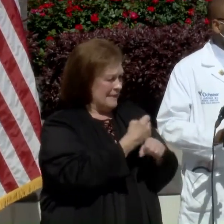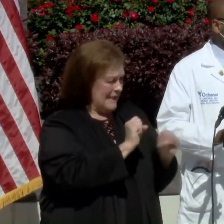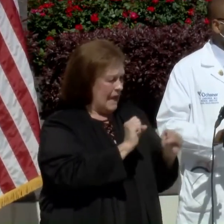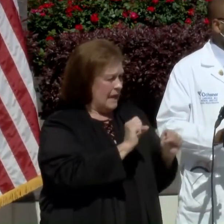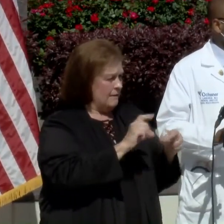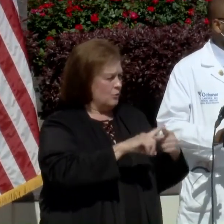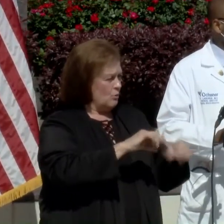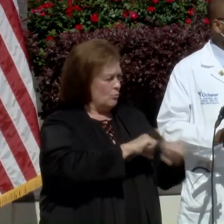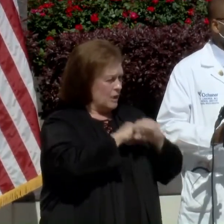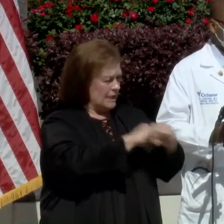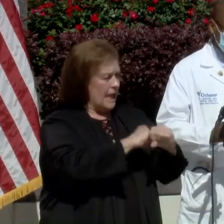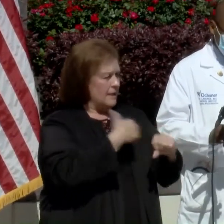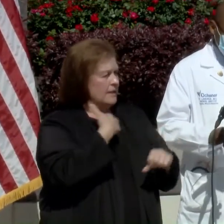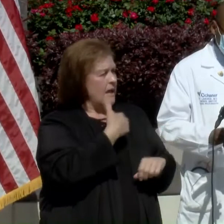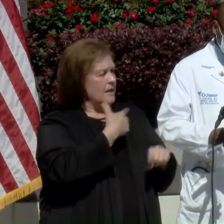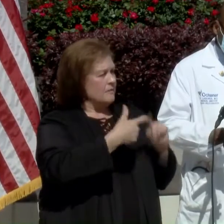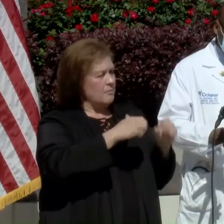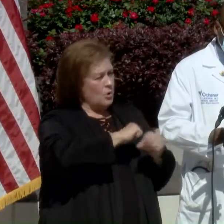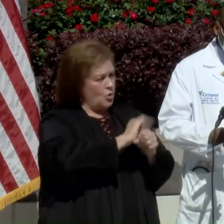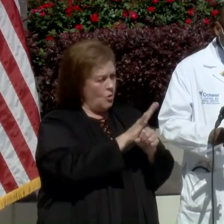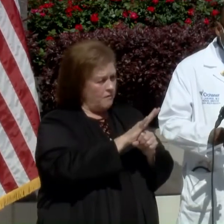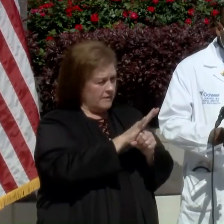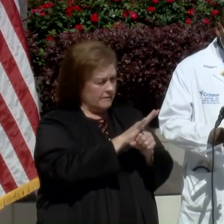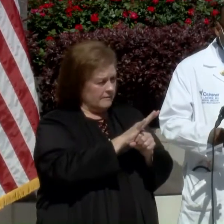protect us against COVID-19.